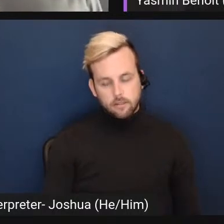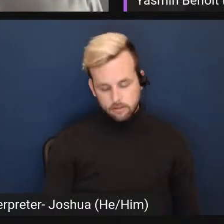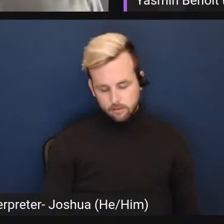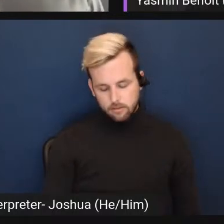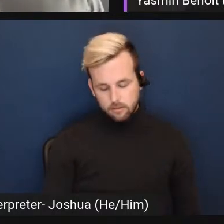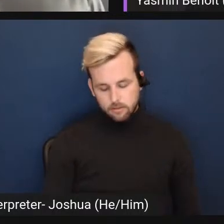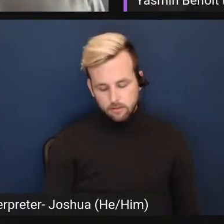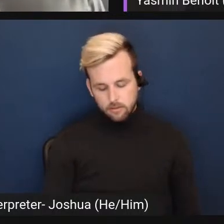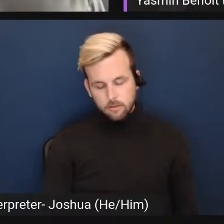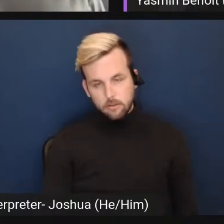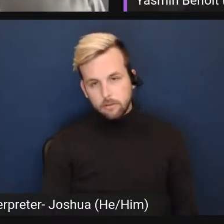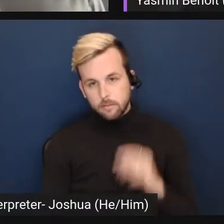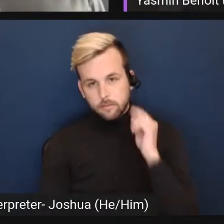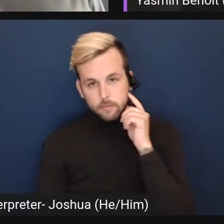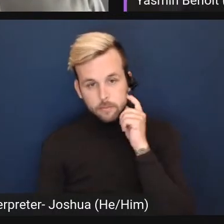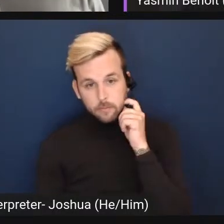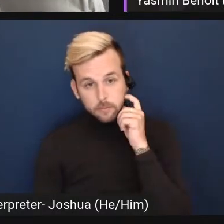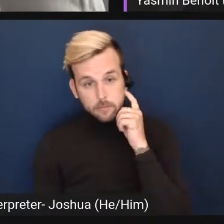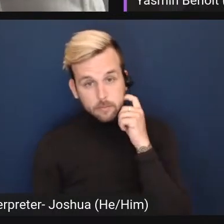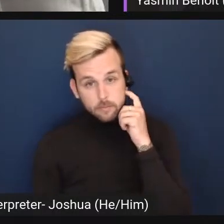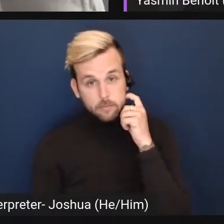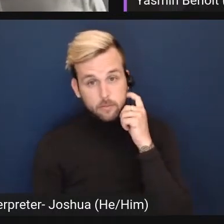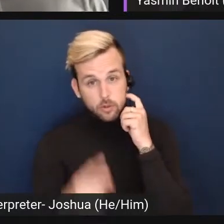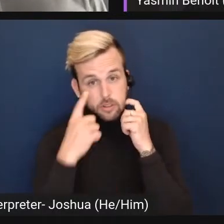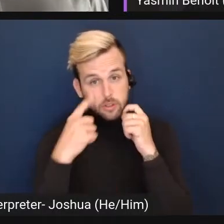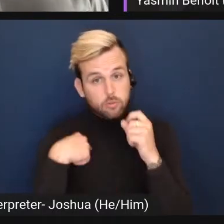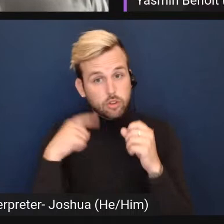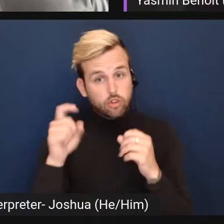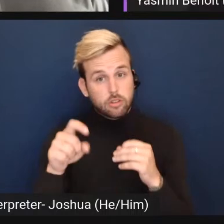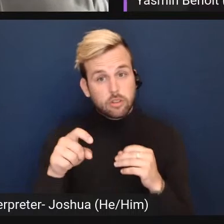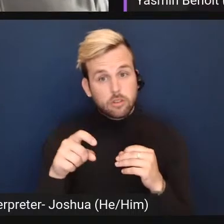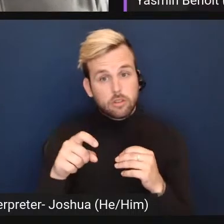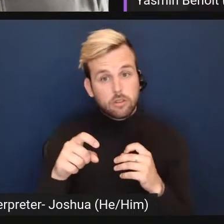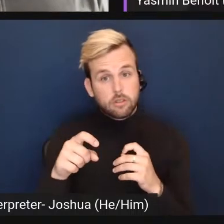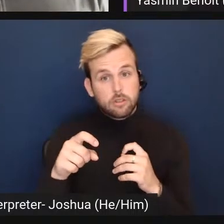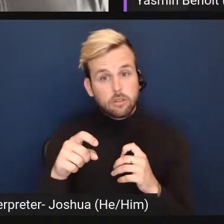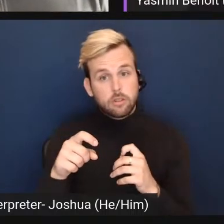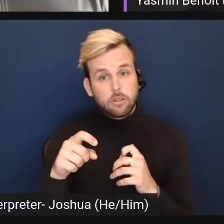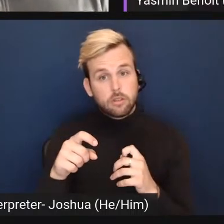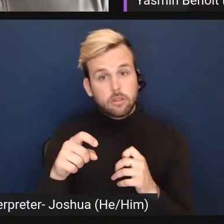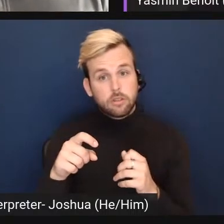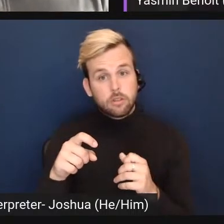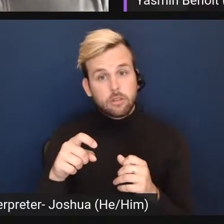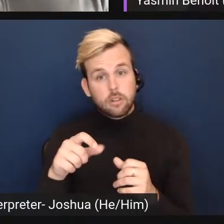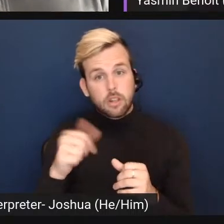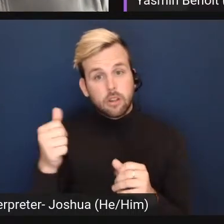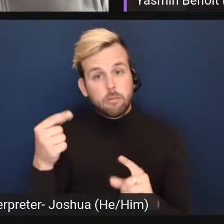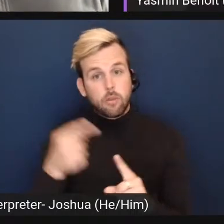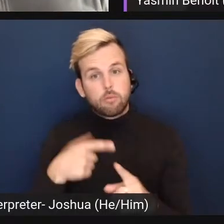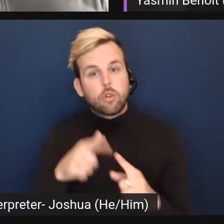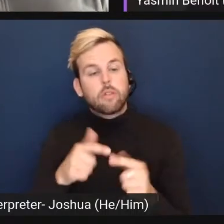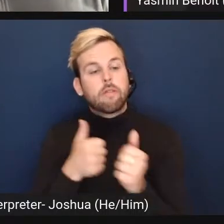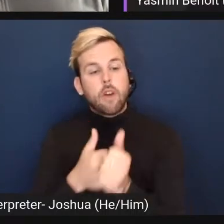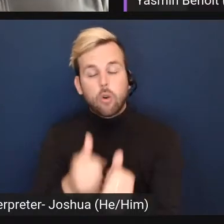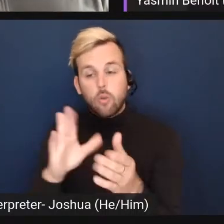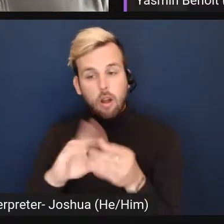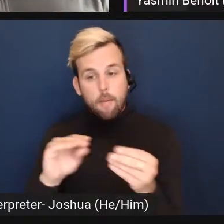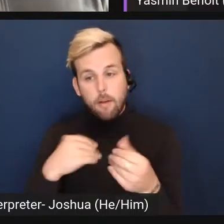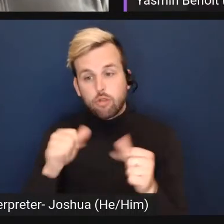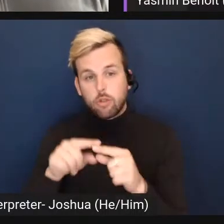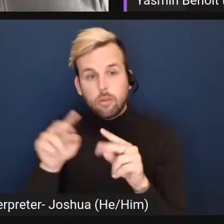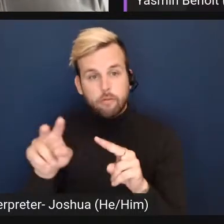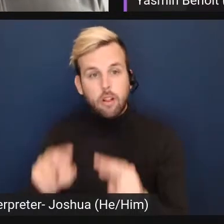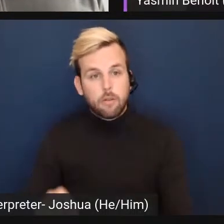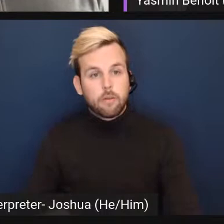so whatever, whatever points here, do you think we should, uh, we should get into? I am trying to follow your comments, guys, by the way.